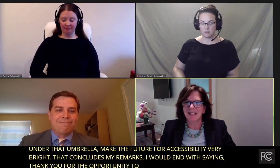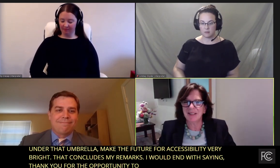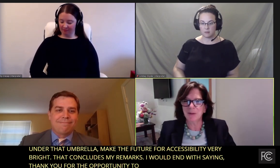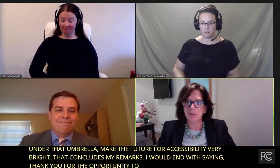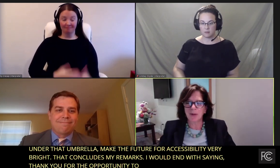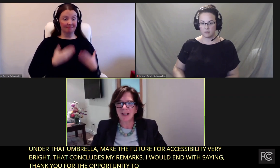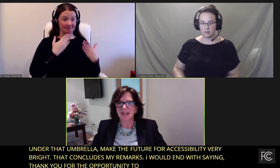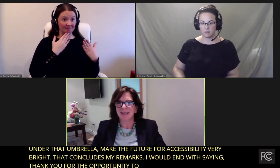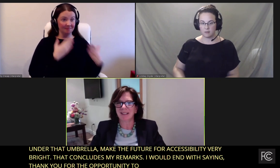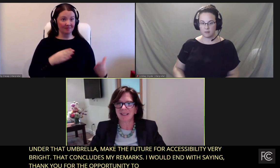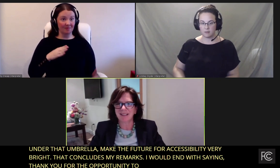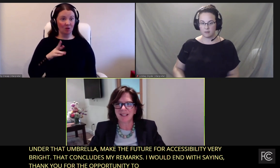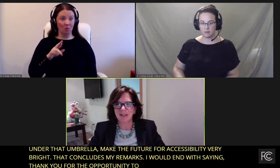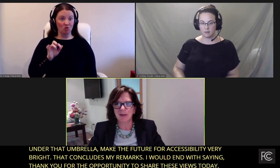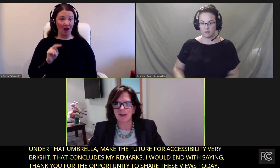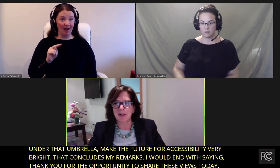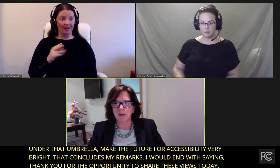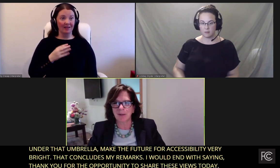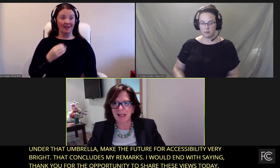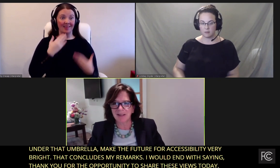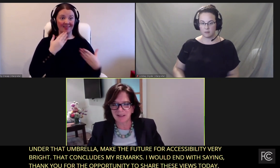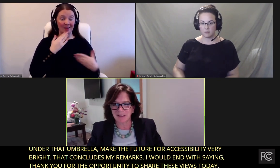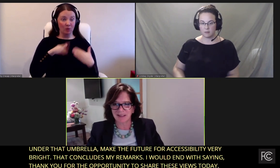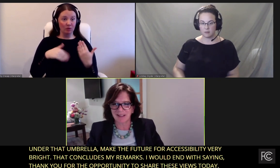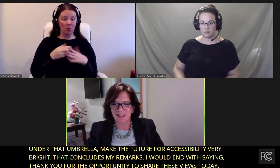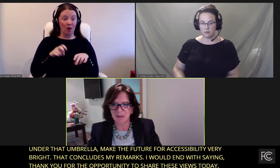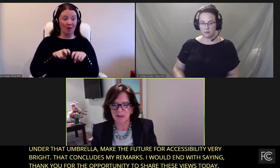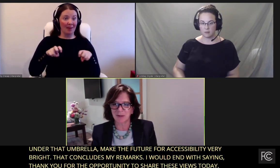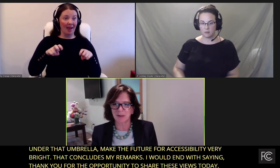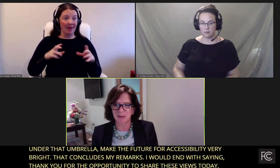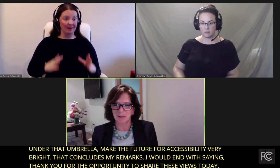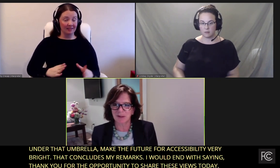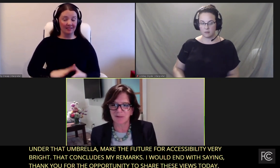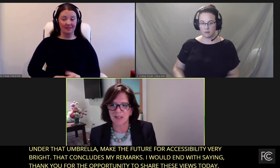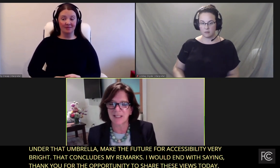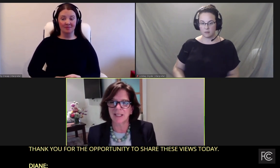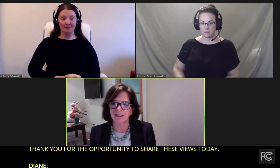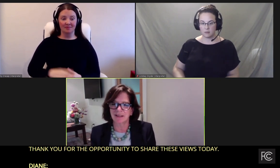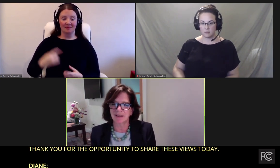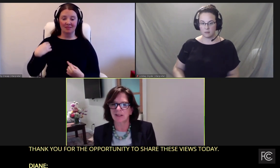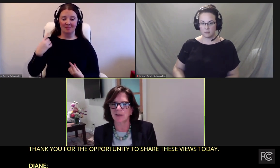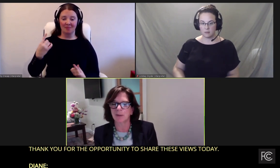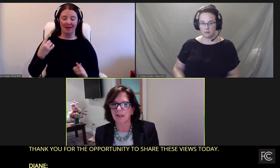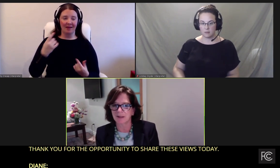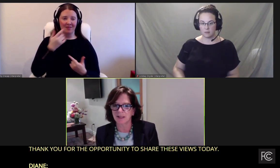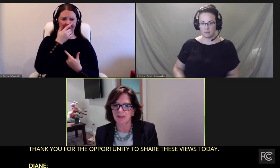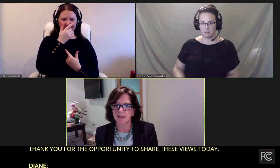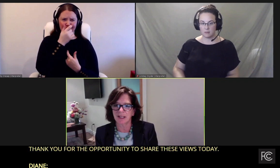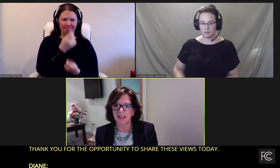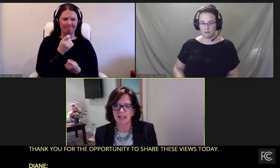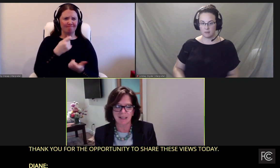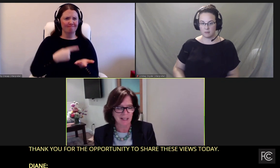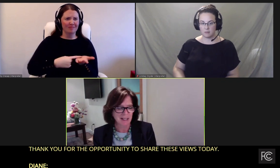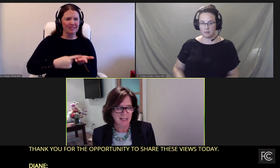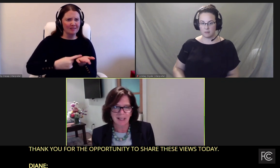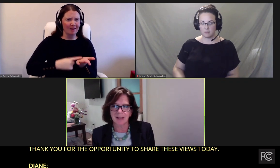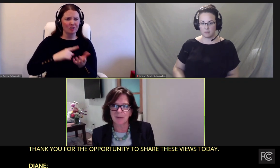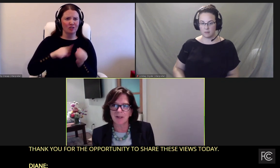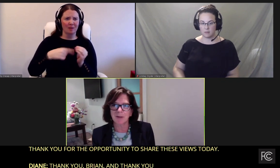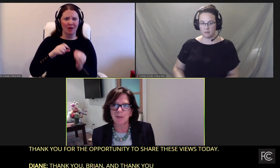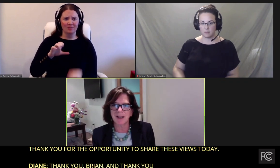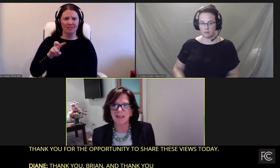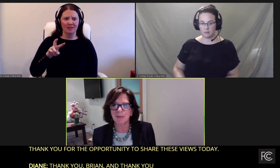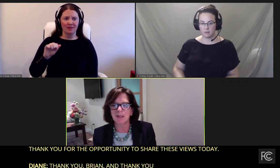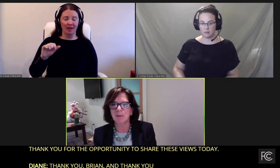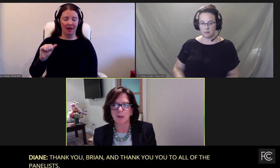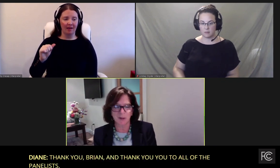Thank you, Brian, and thank you to all the panelists. It's really been fascinating discussion about the CVAA. And